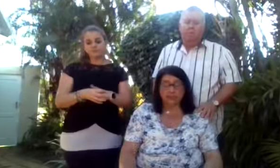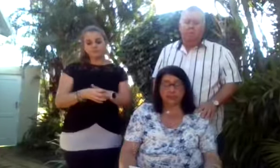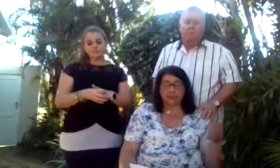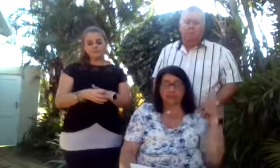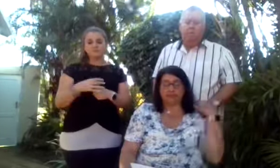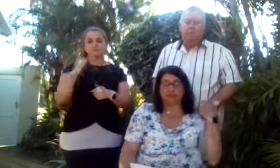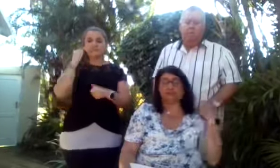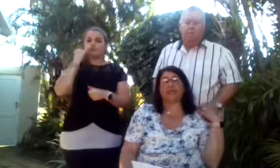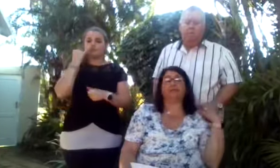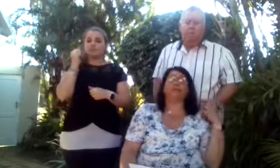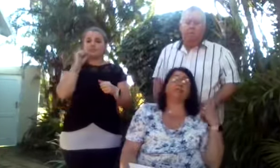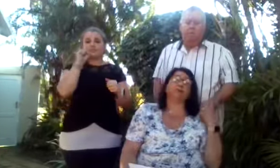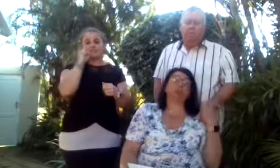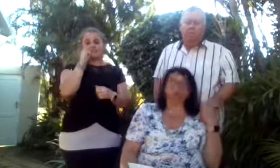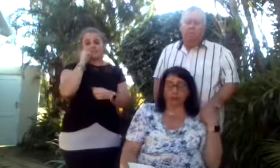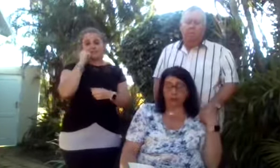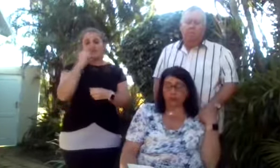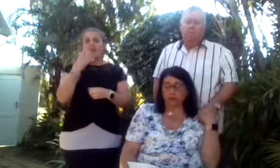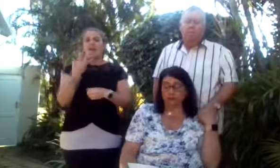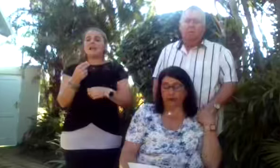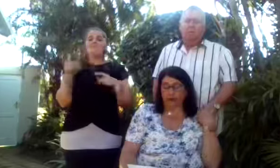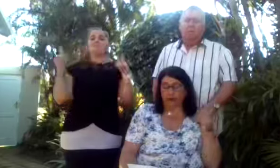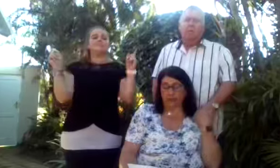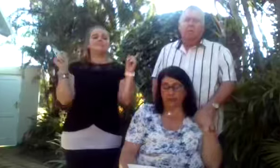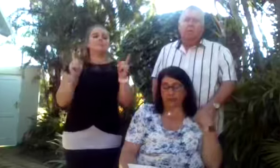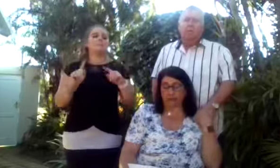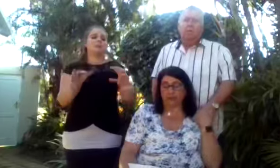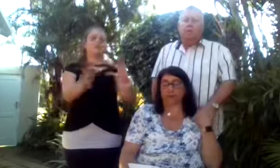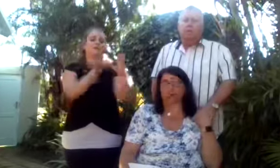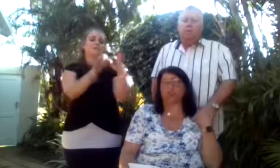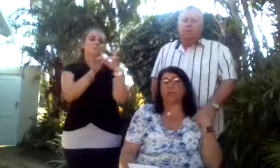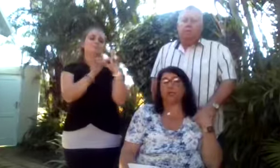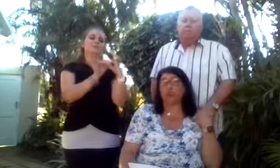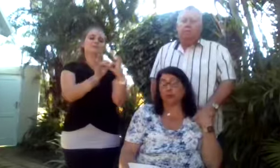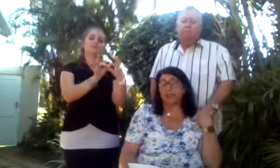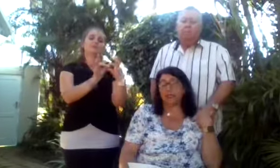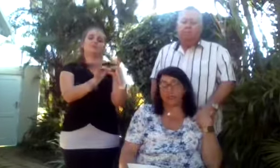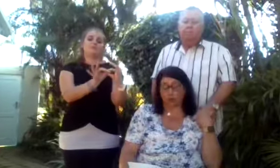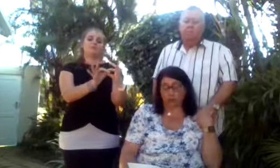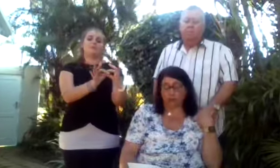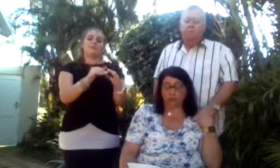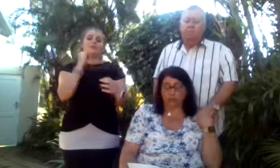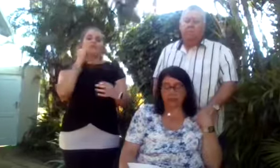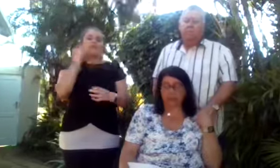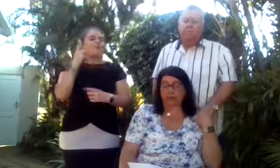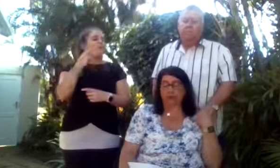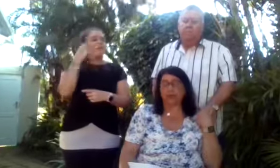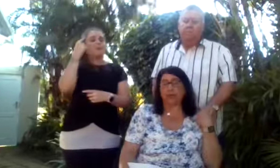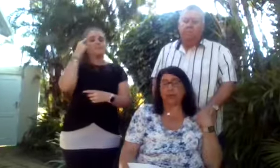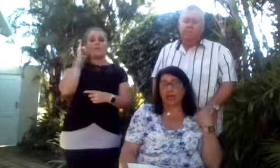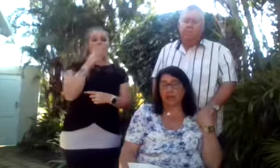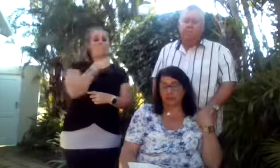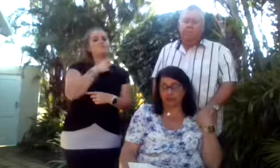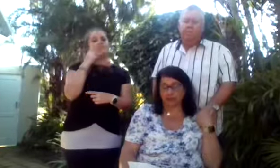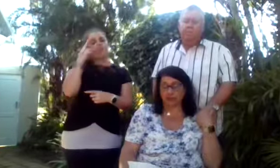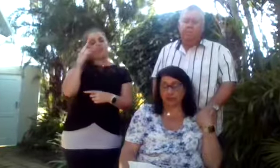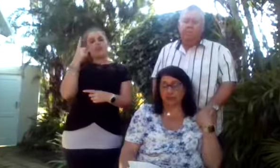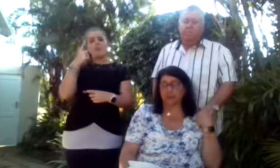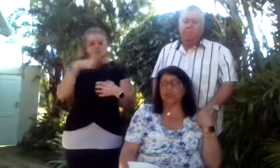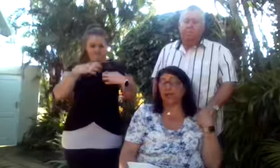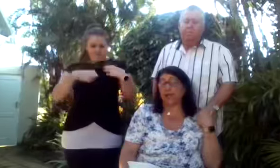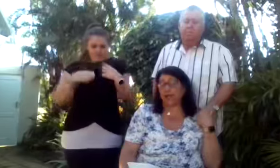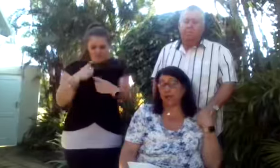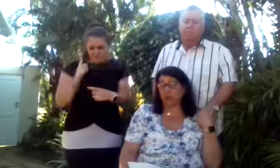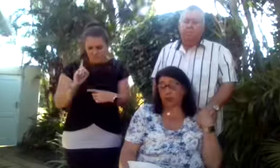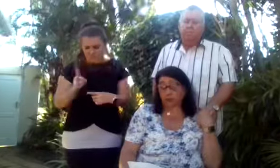Jess and Steve had a very special daughter-father relationship. She always knew what he was thinking, how he felt,